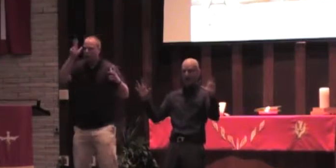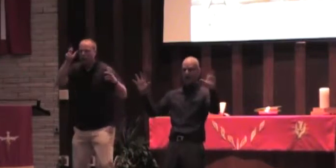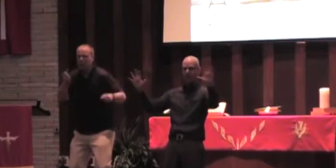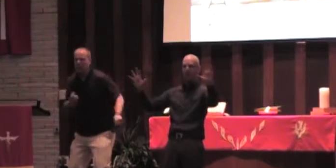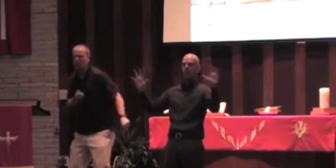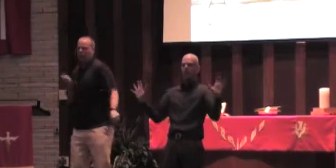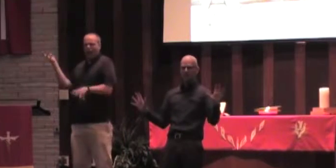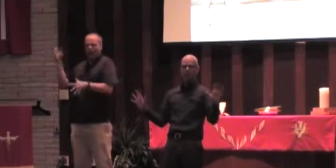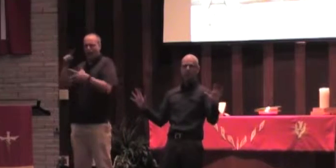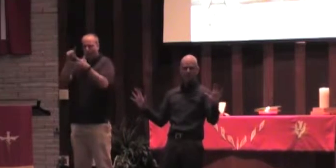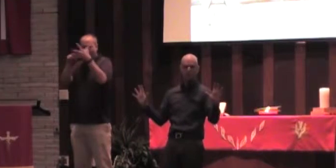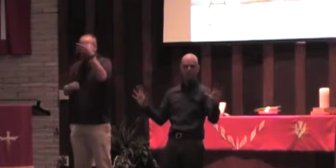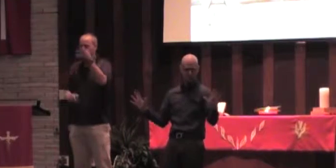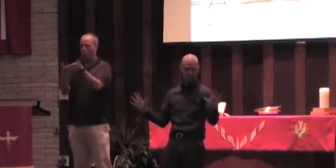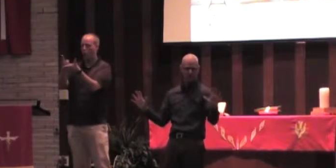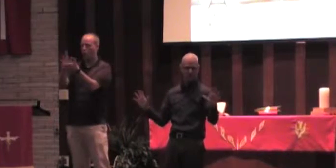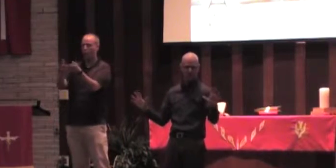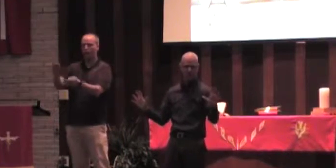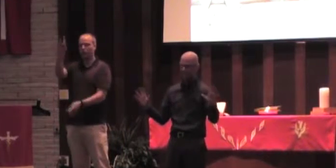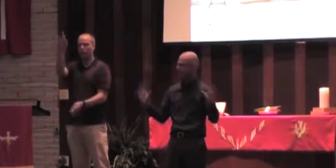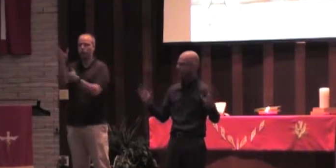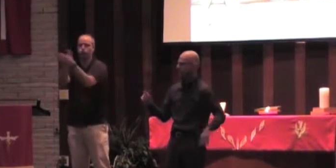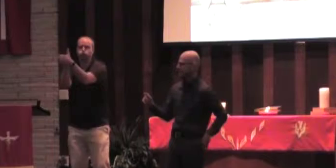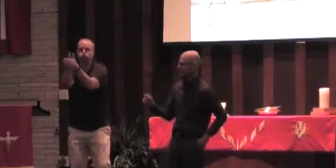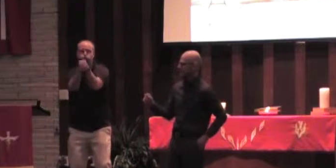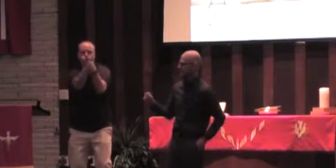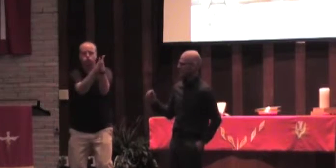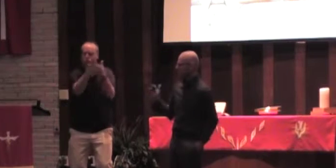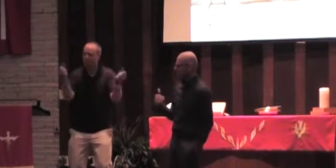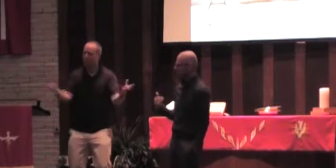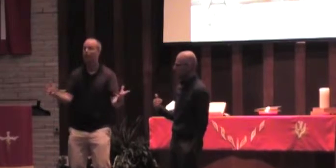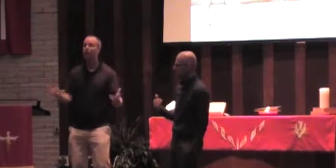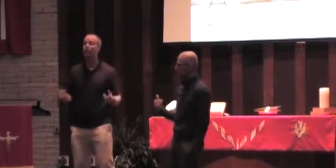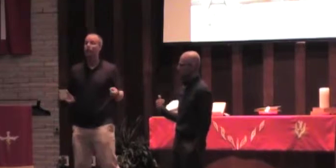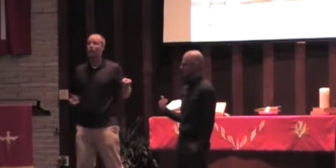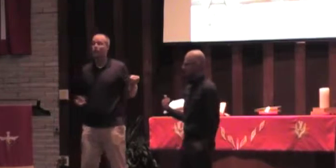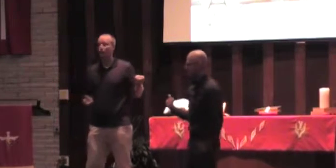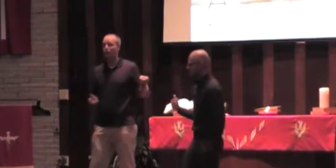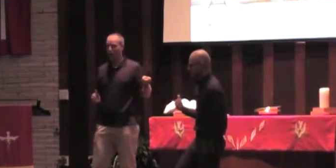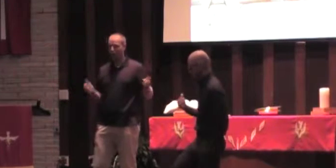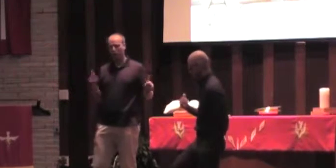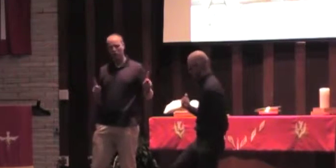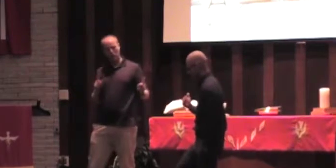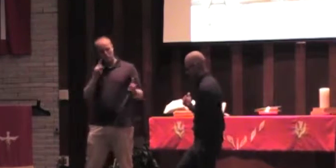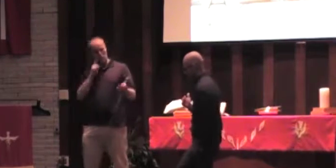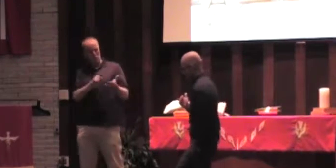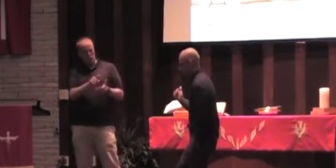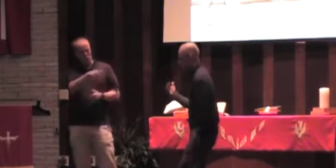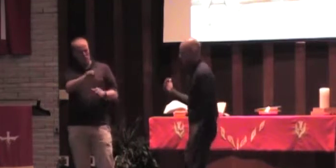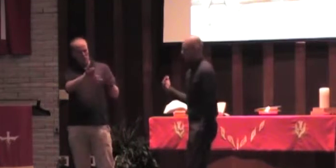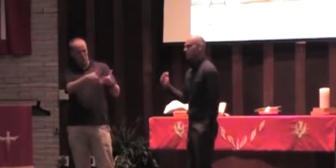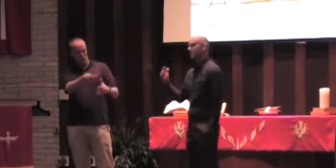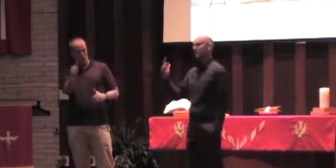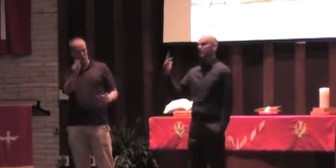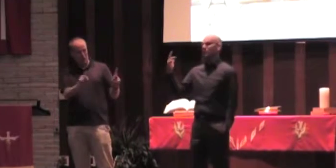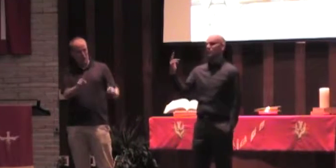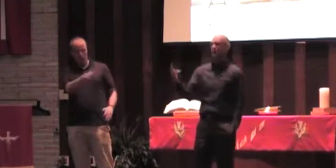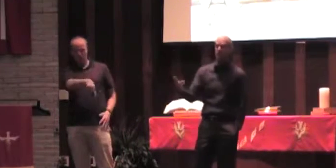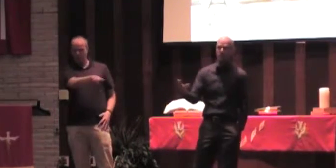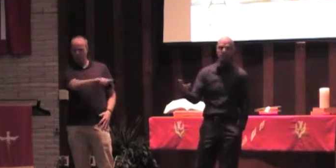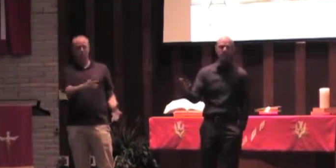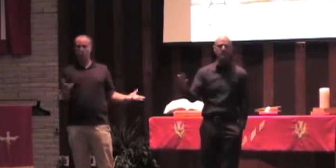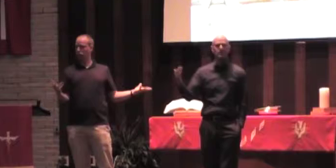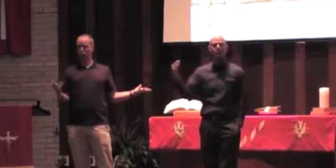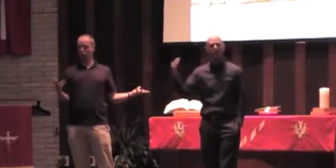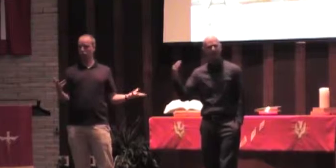a ton of kind of Holy Spirit mojo going on, such that others are beginning to take notice, others who don't